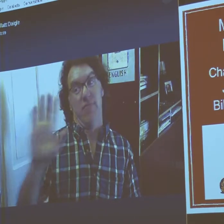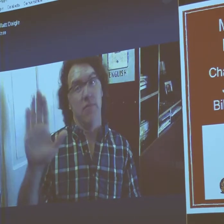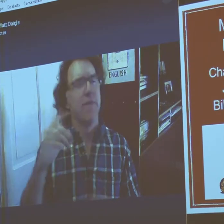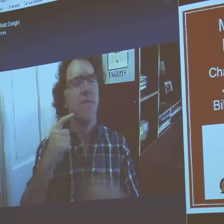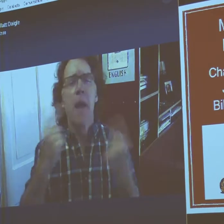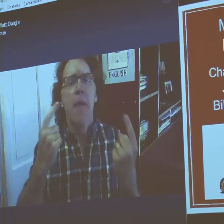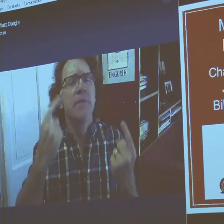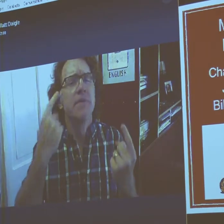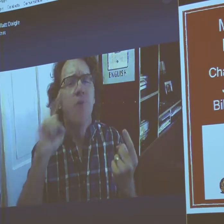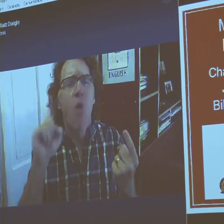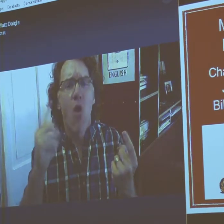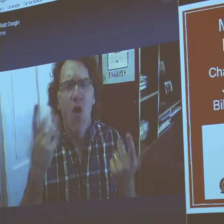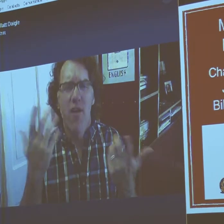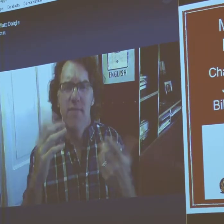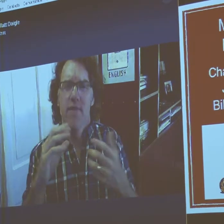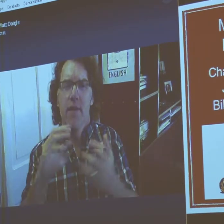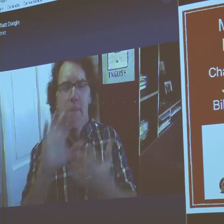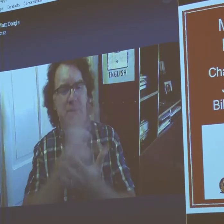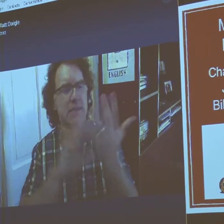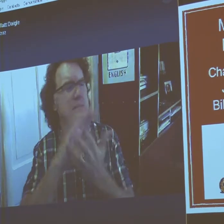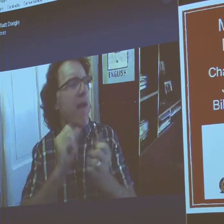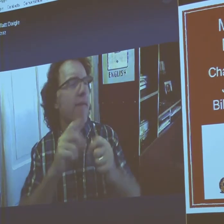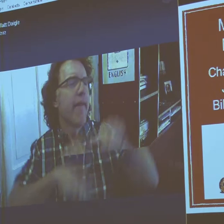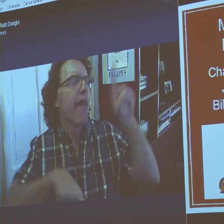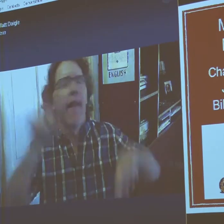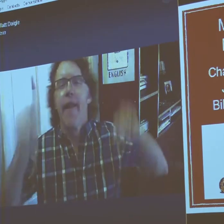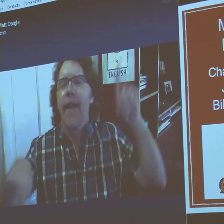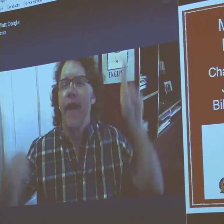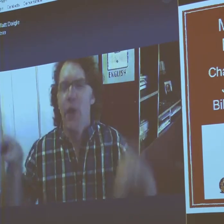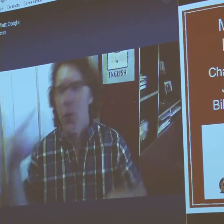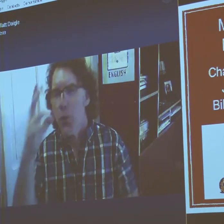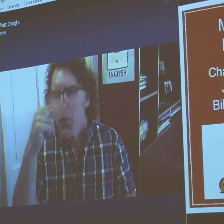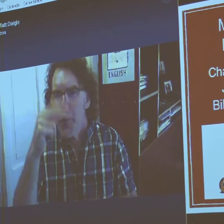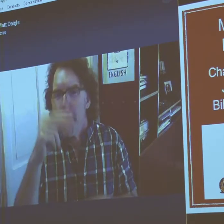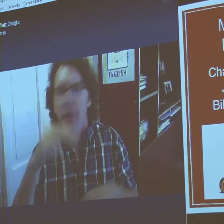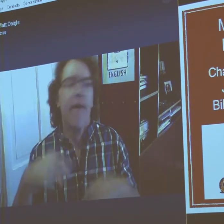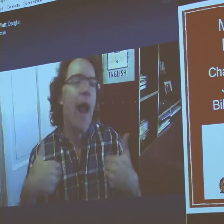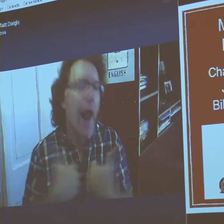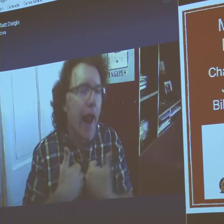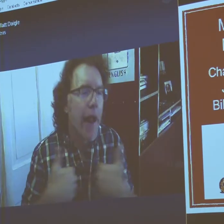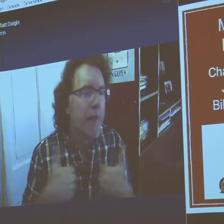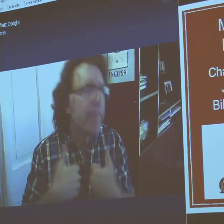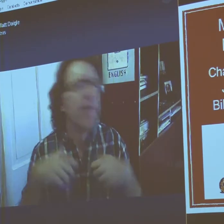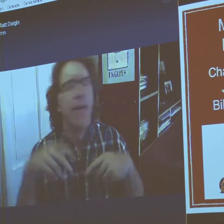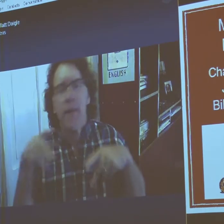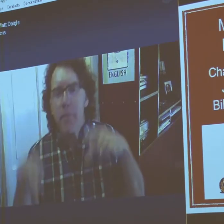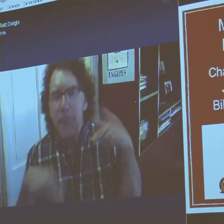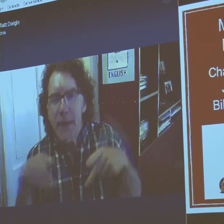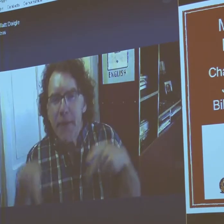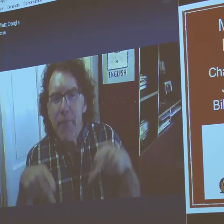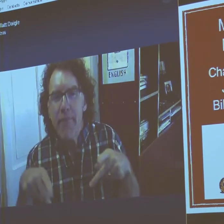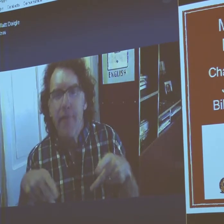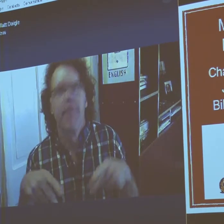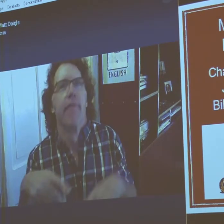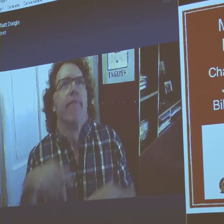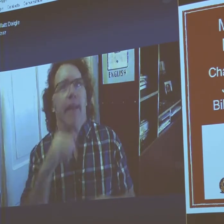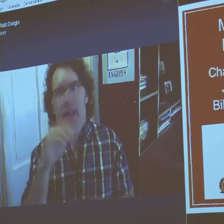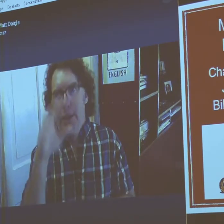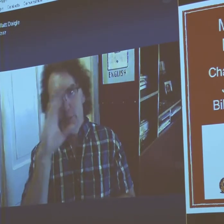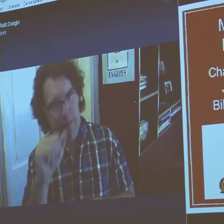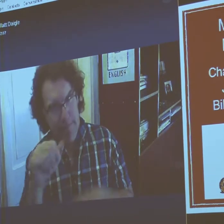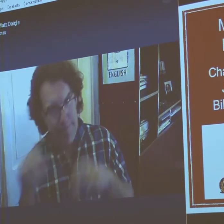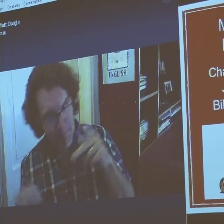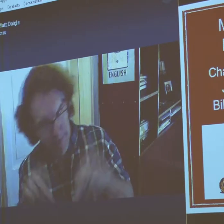But his work mixed humor with animals and